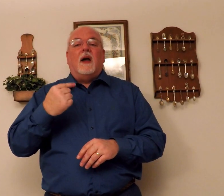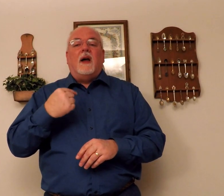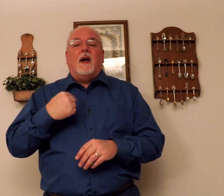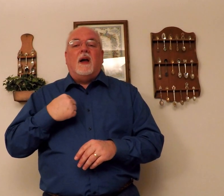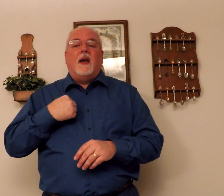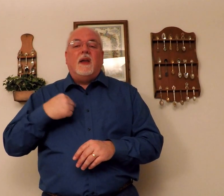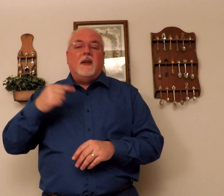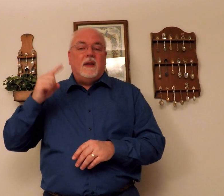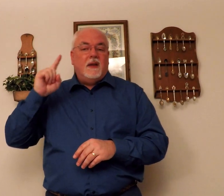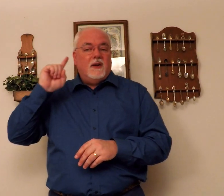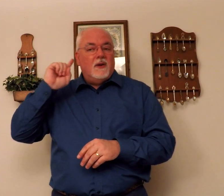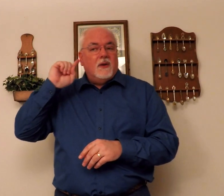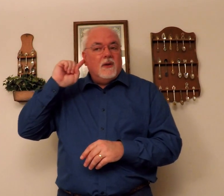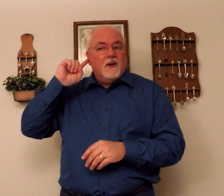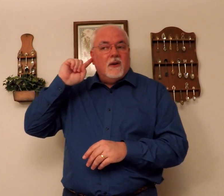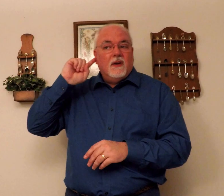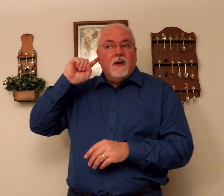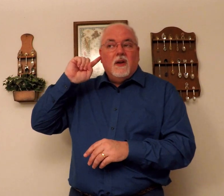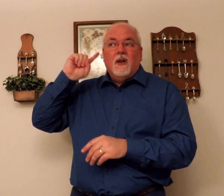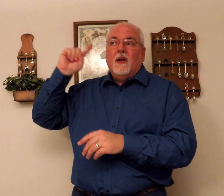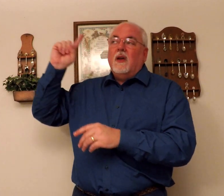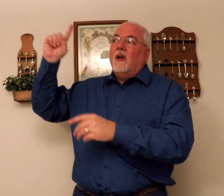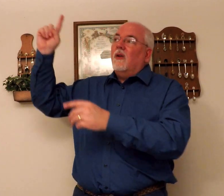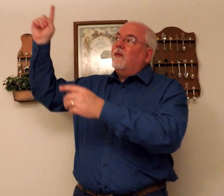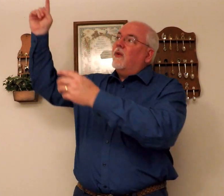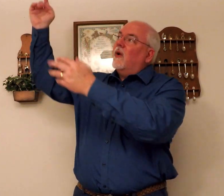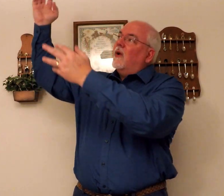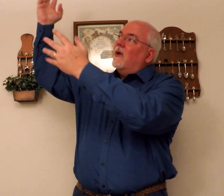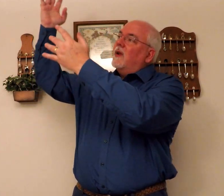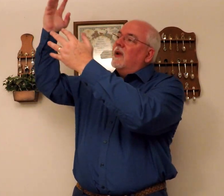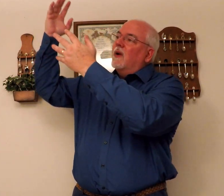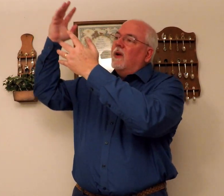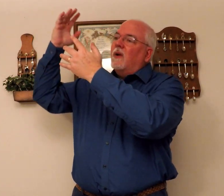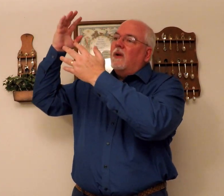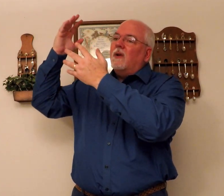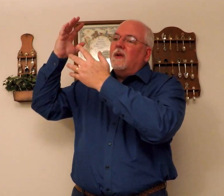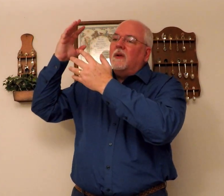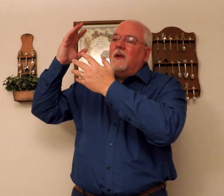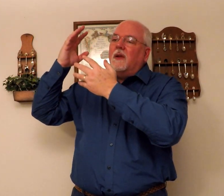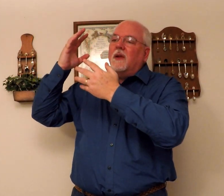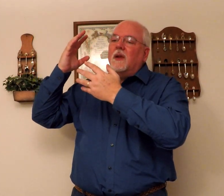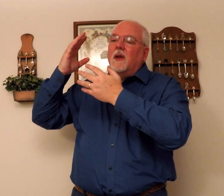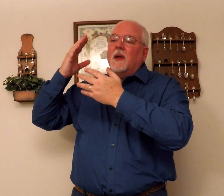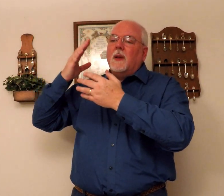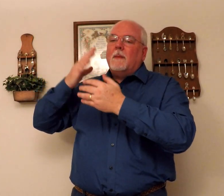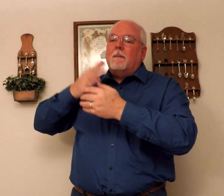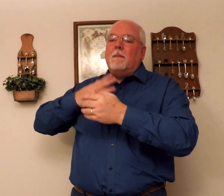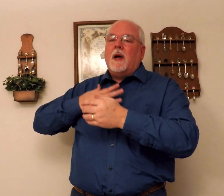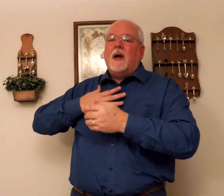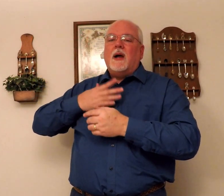i hear falling on my